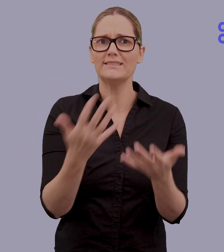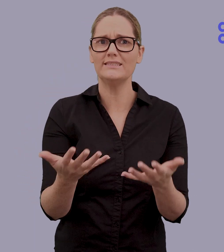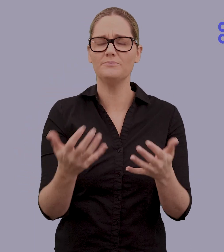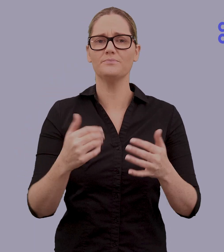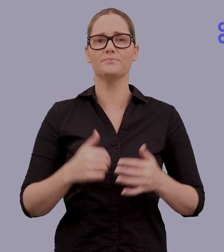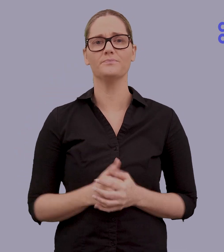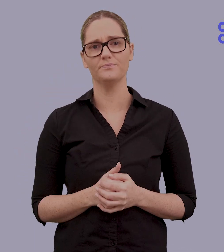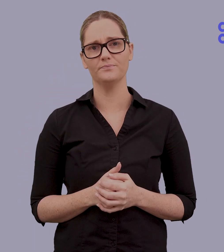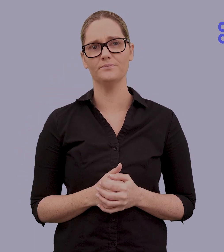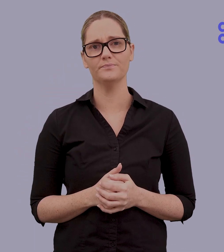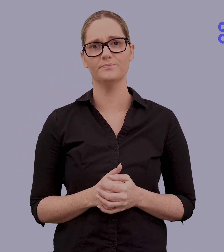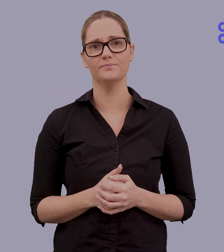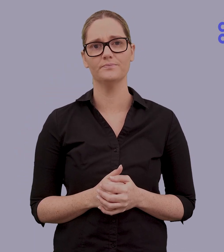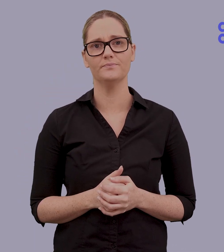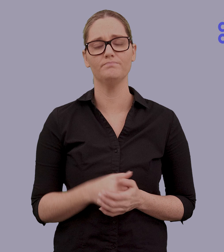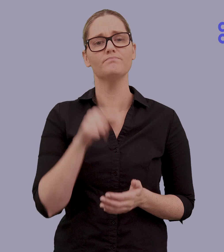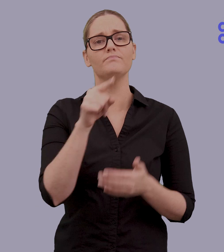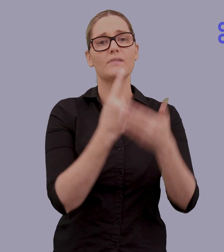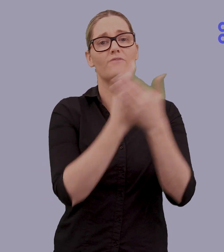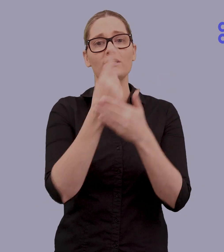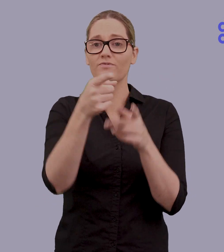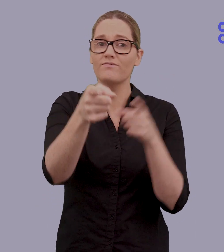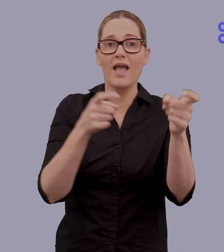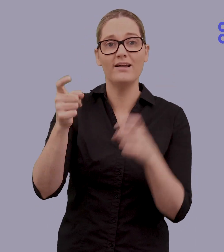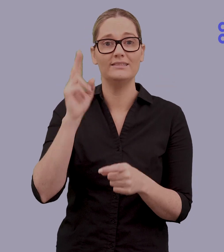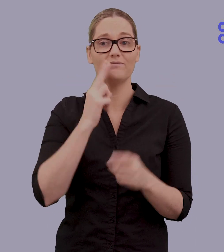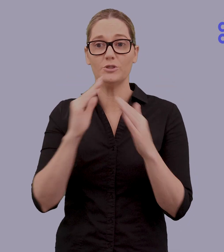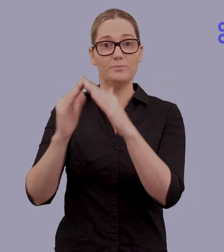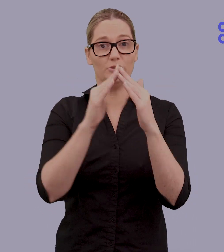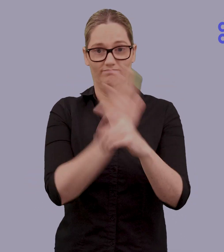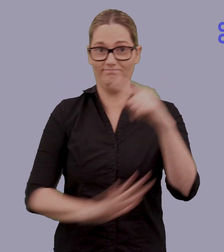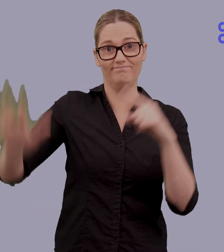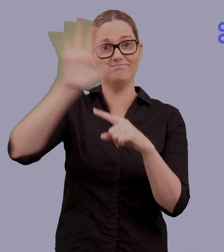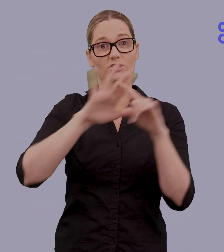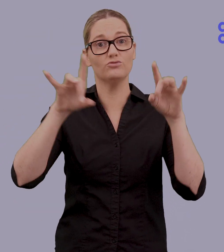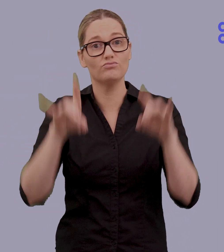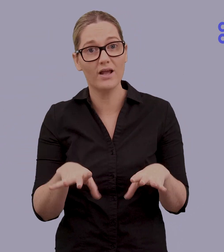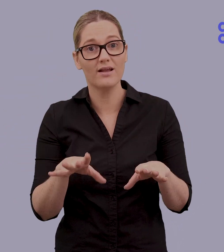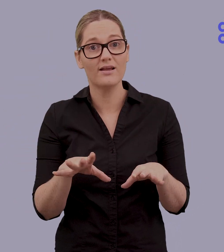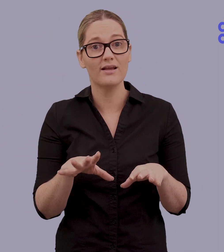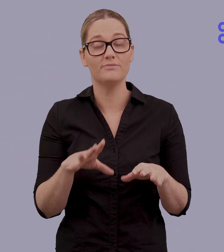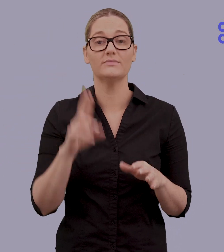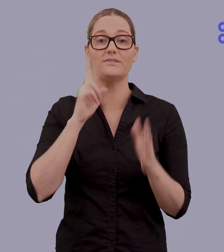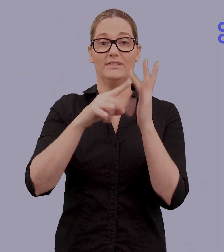The event brings together Deaf community representatives from each state and territory, sponsored by Deaf Connect,